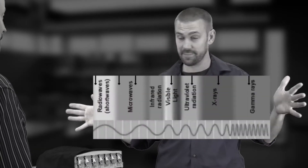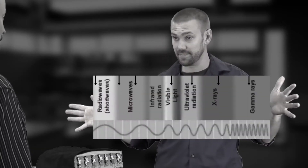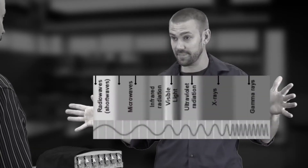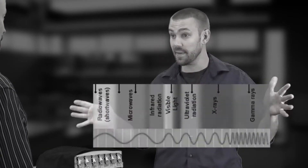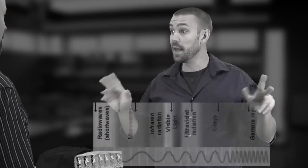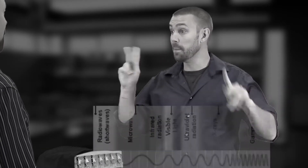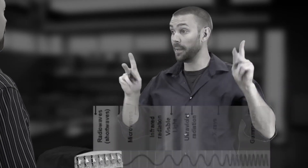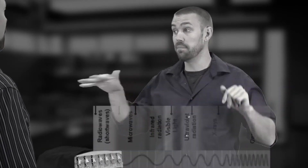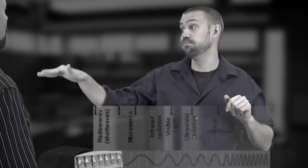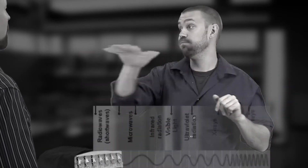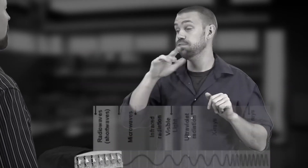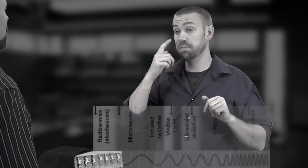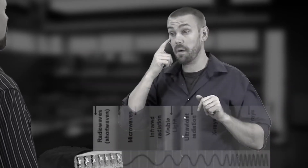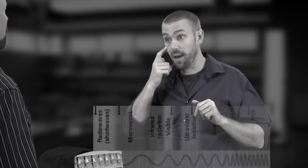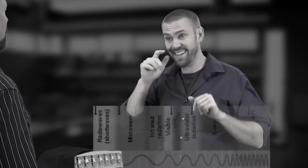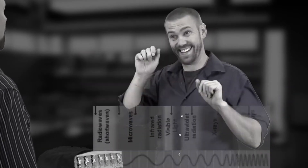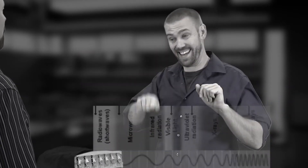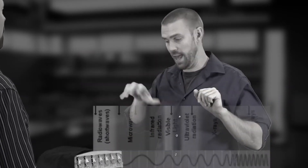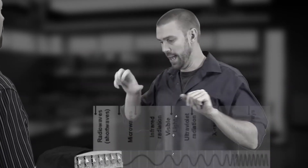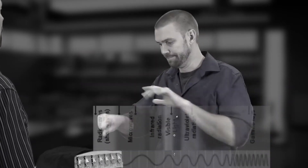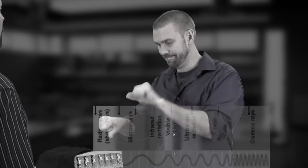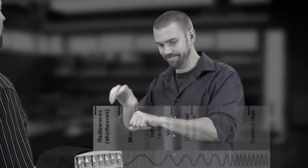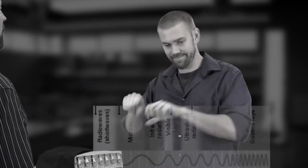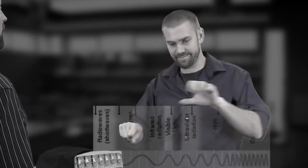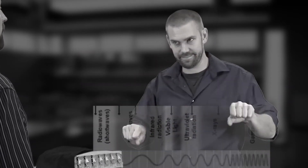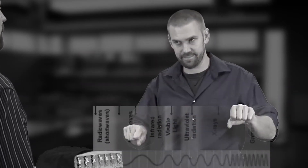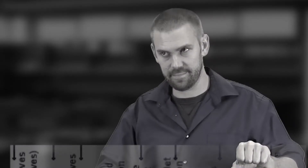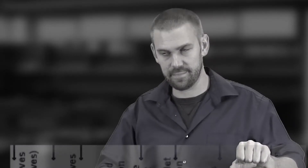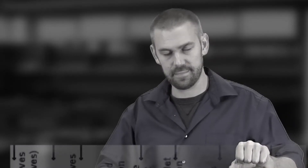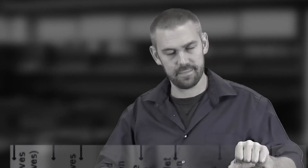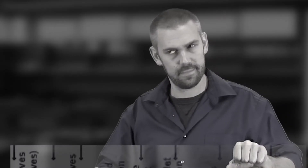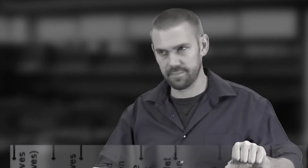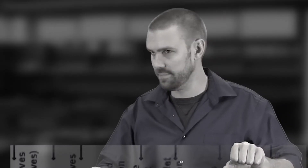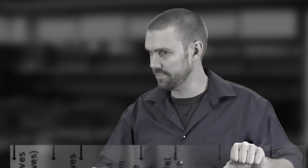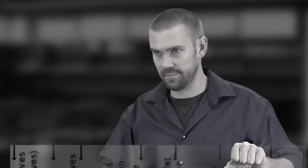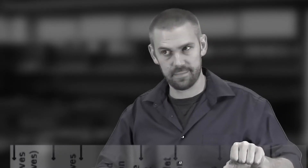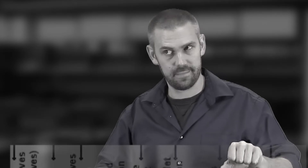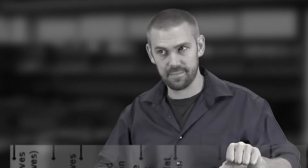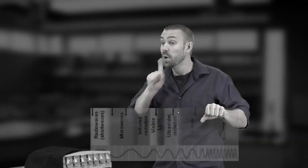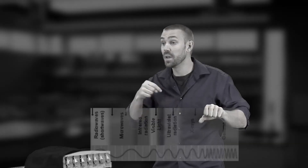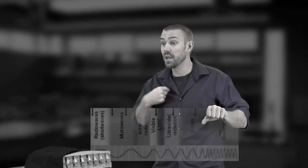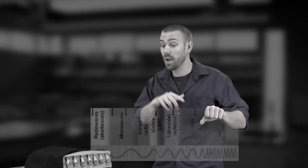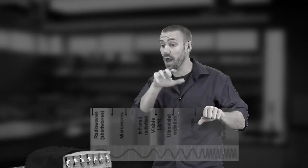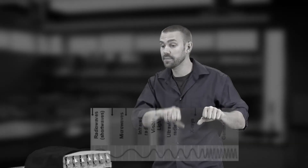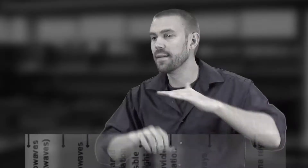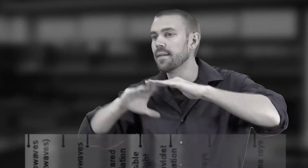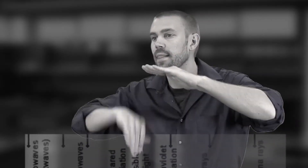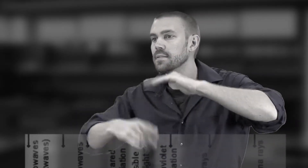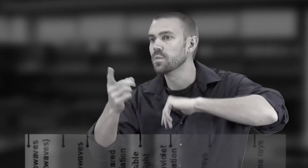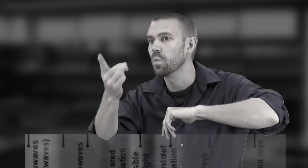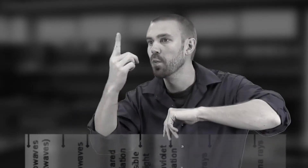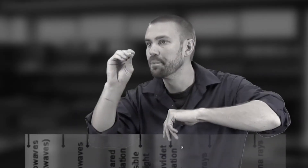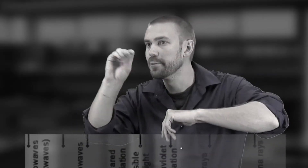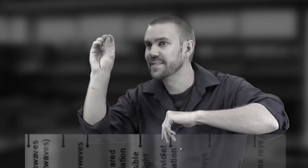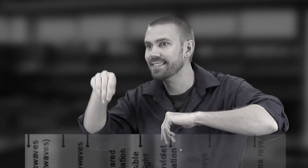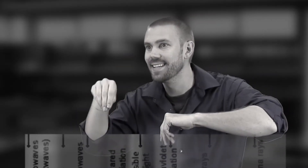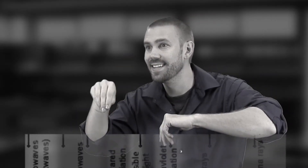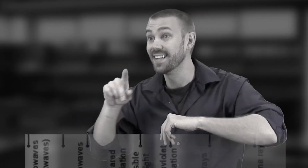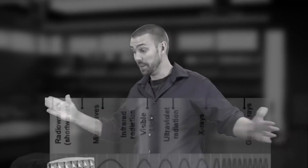electromagnetic radiation spectrum is not entirely visible to the human eye. In fact, we can only see less than 1